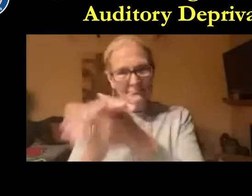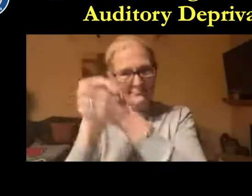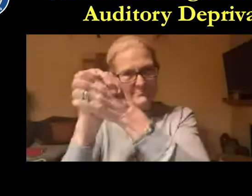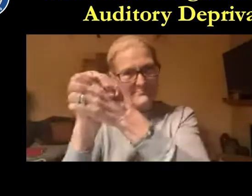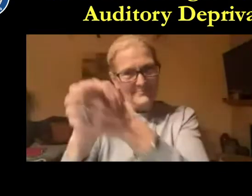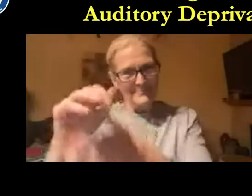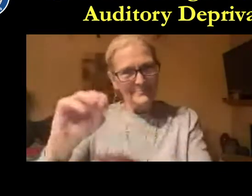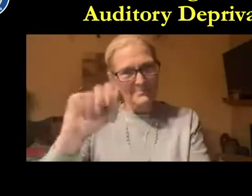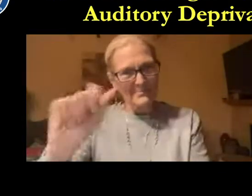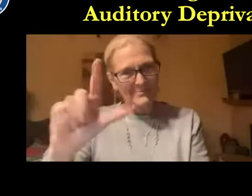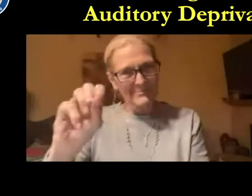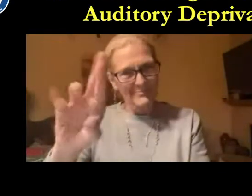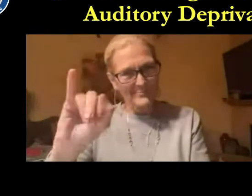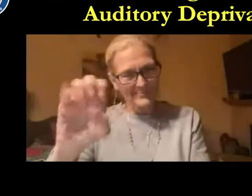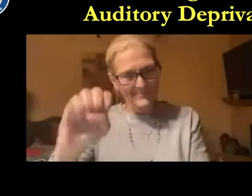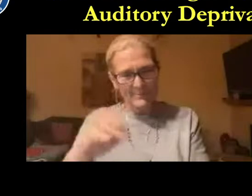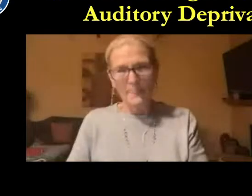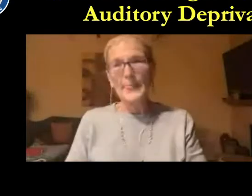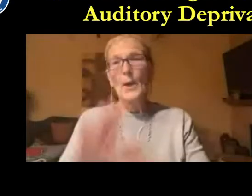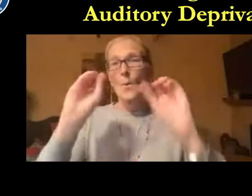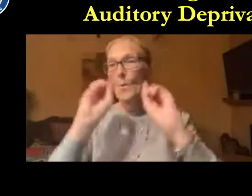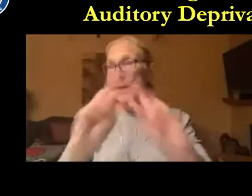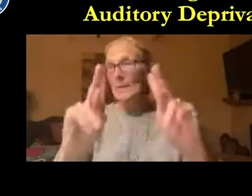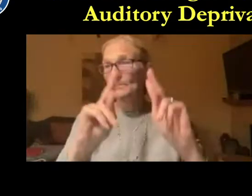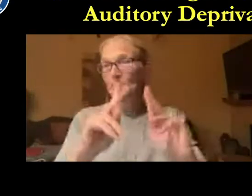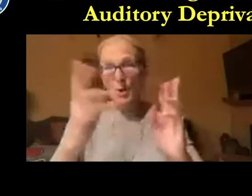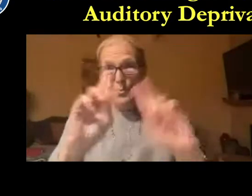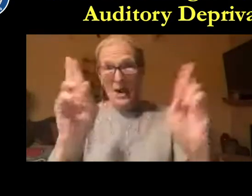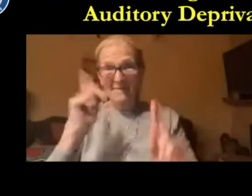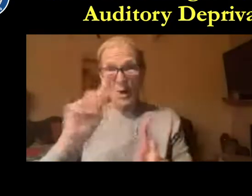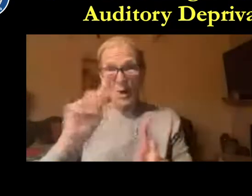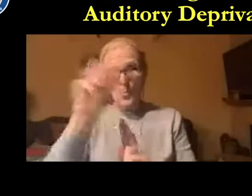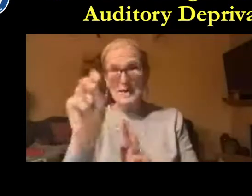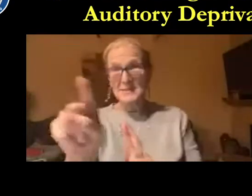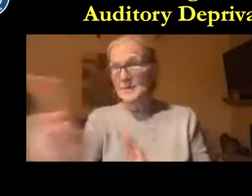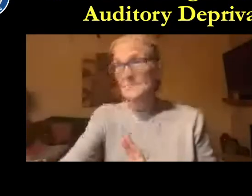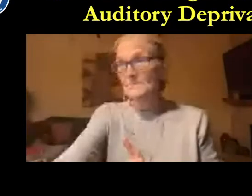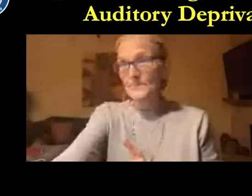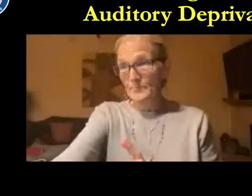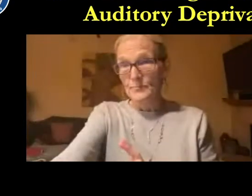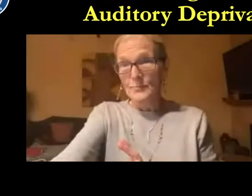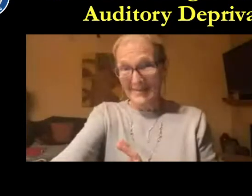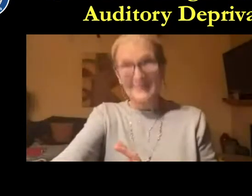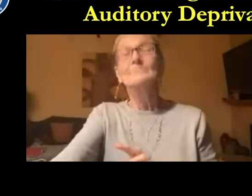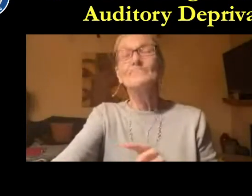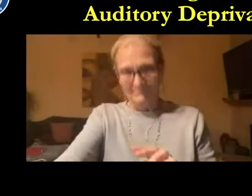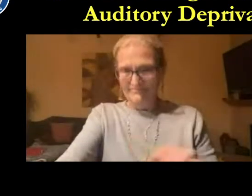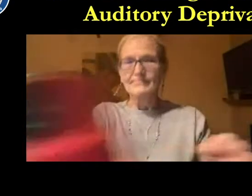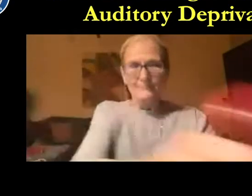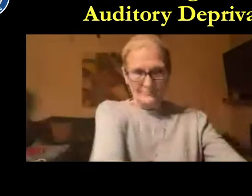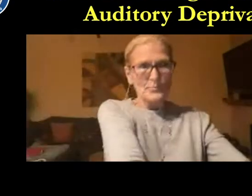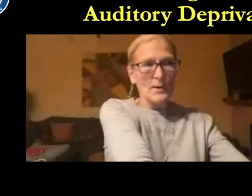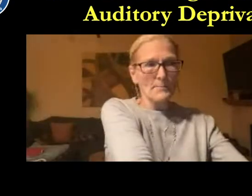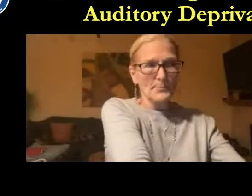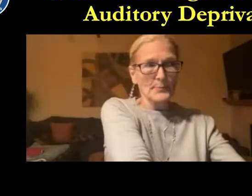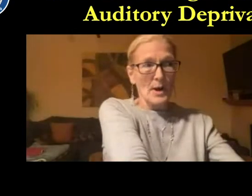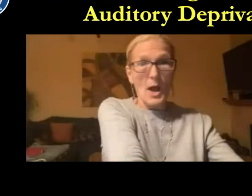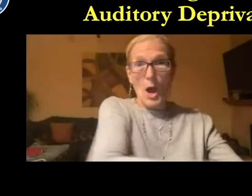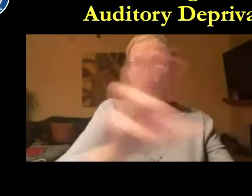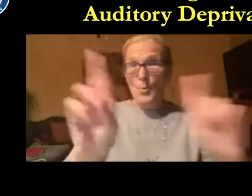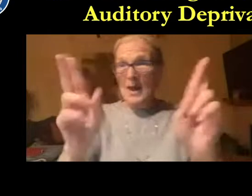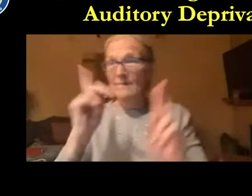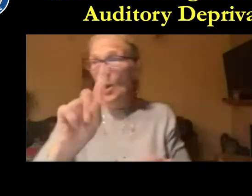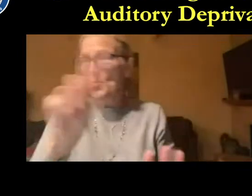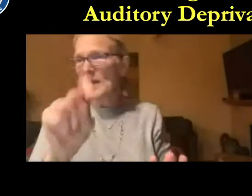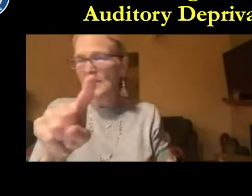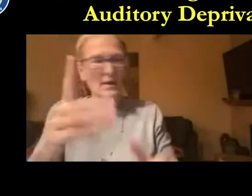to include asl in the curriculum to create bilingual curriculum so congratulations mallory